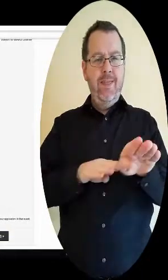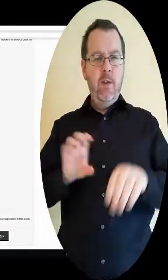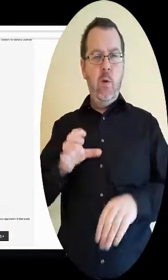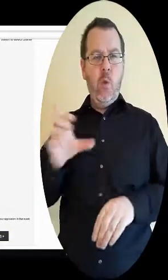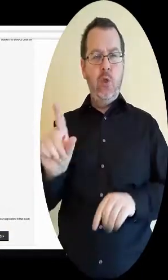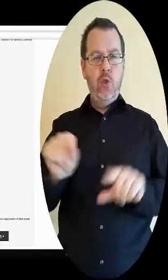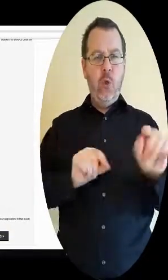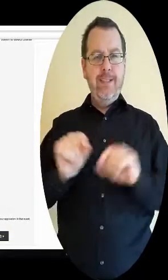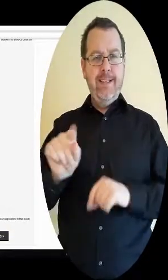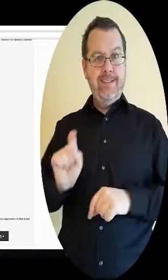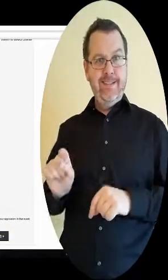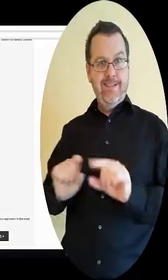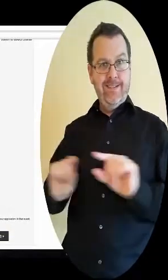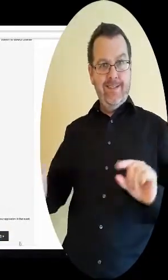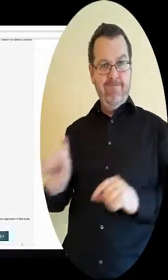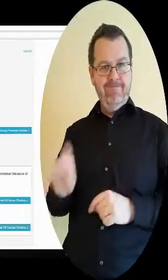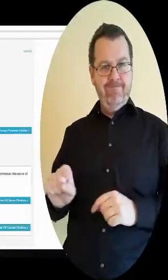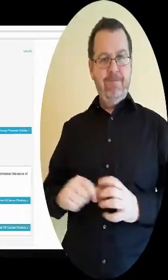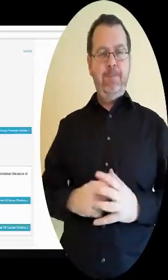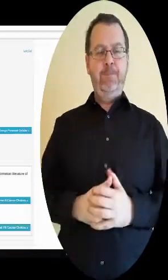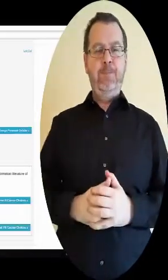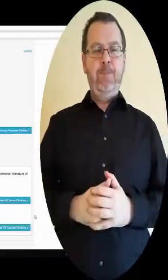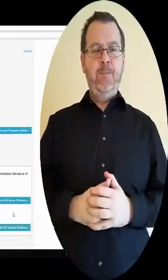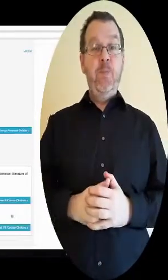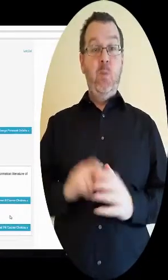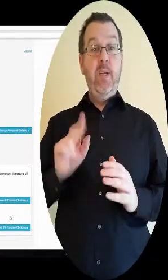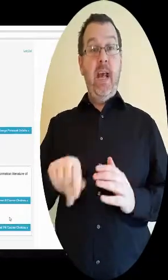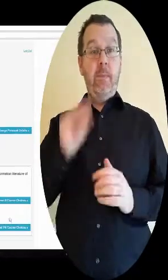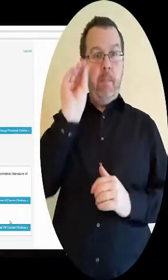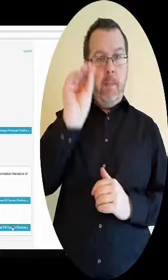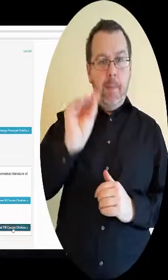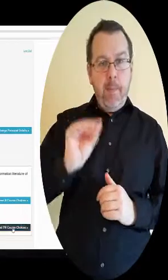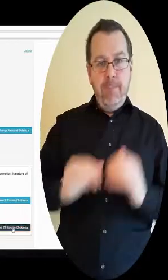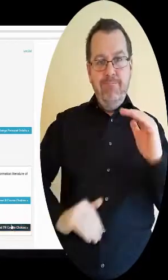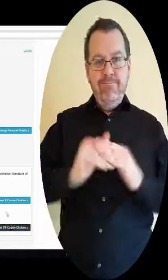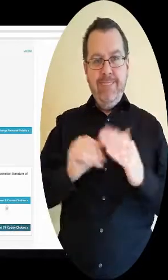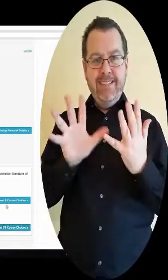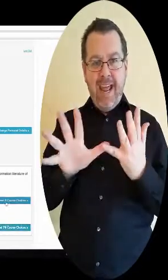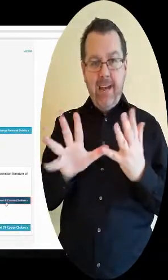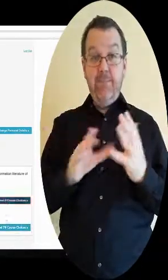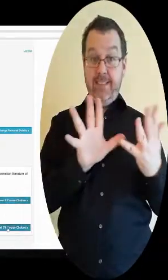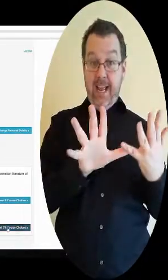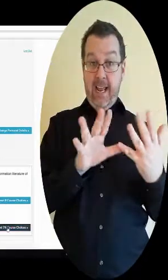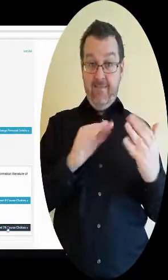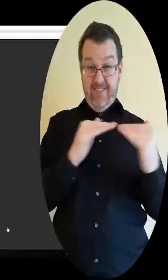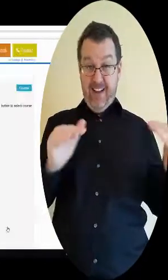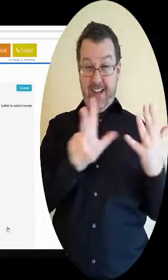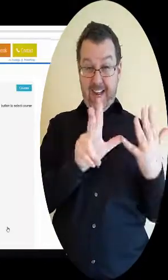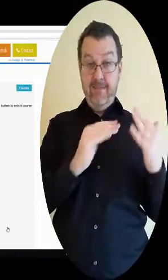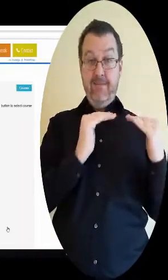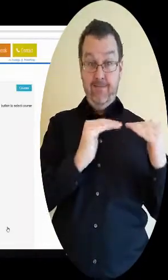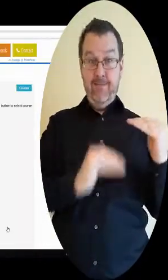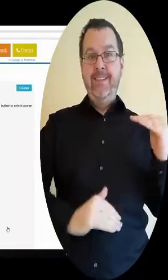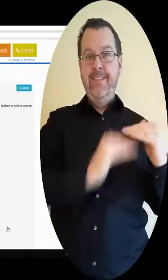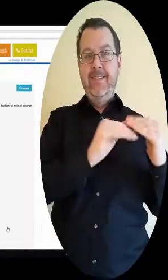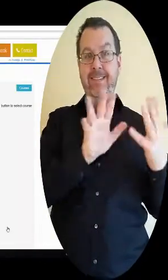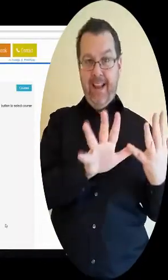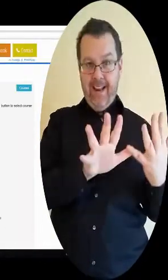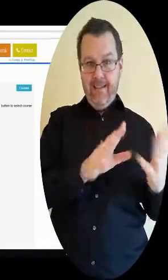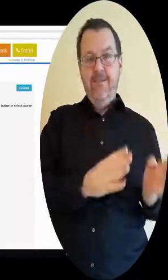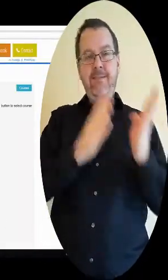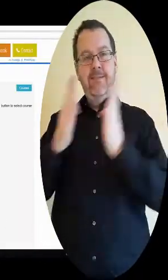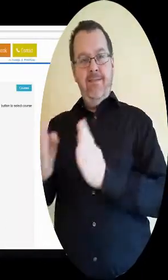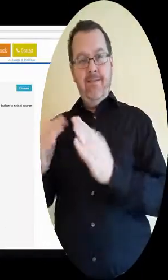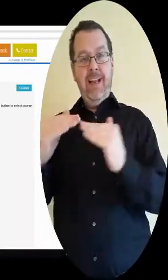with Course Choices tab. You can enter 10 course choices on both the Level 8 and the Level 7 6